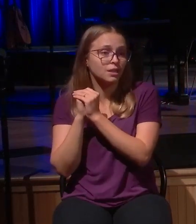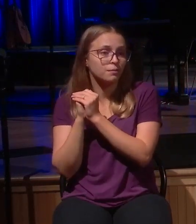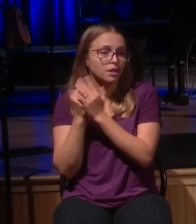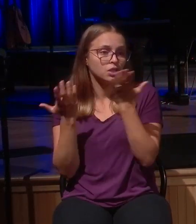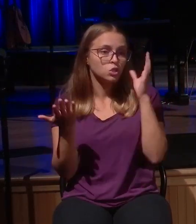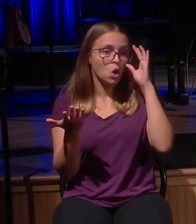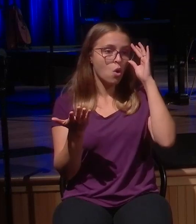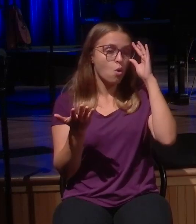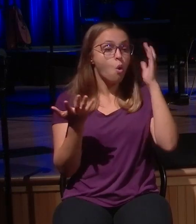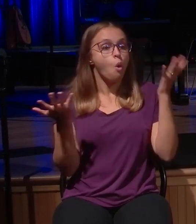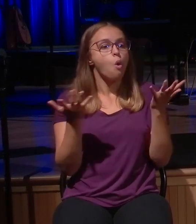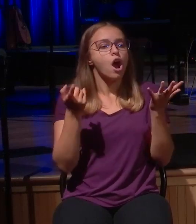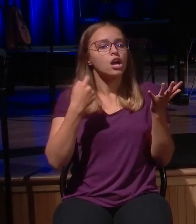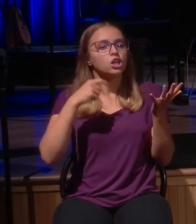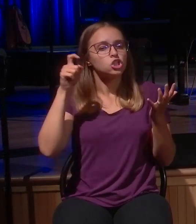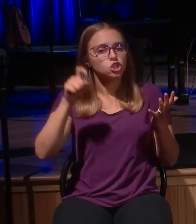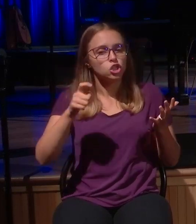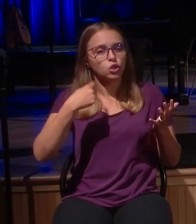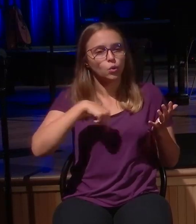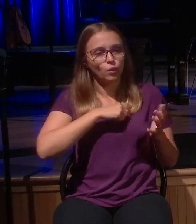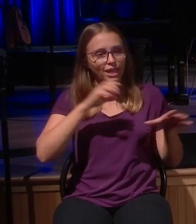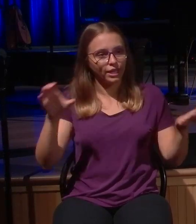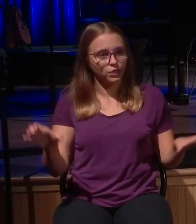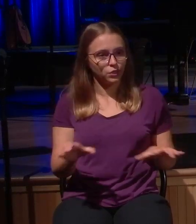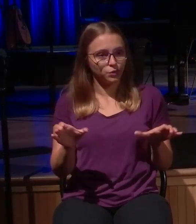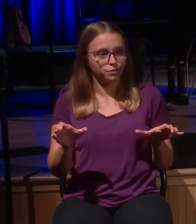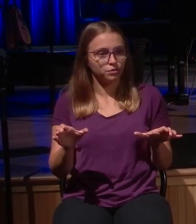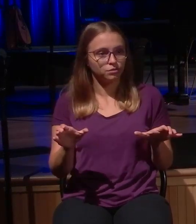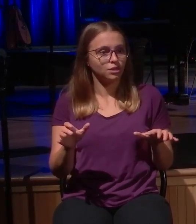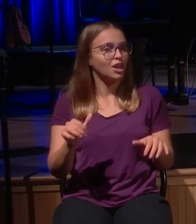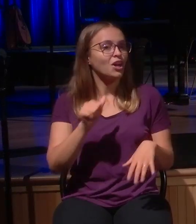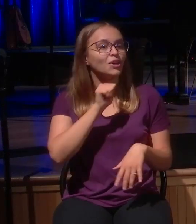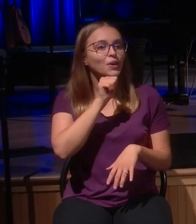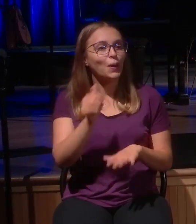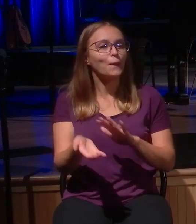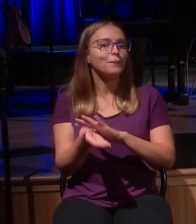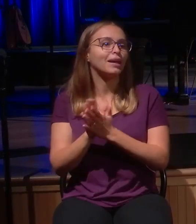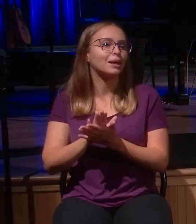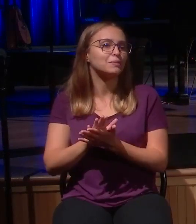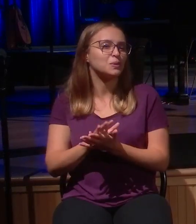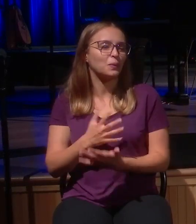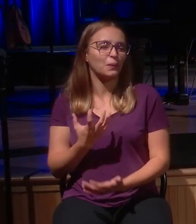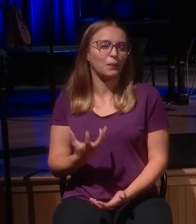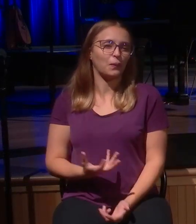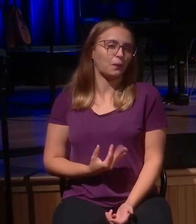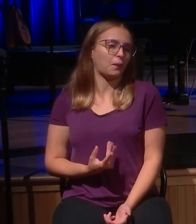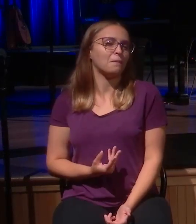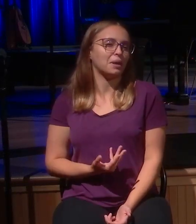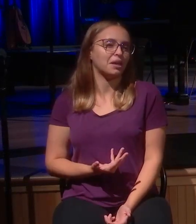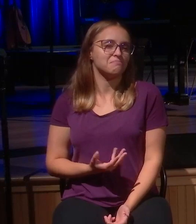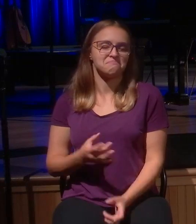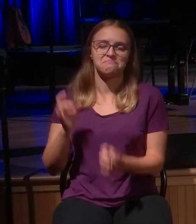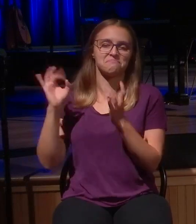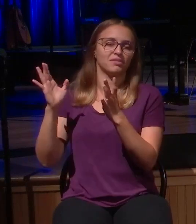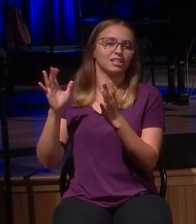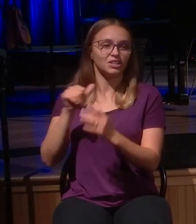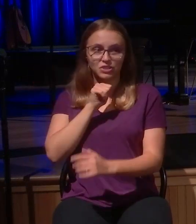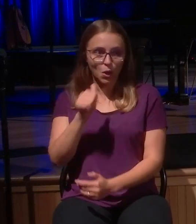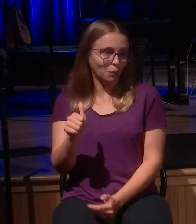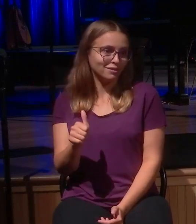I think this is relevant for today. Here it is. Don't be so grumpy. Listen, never forget what life was like when we were